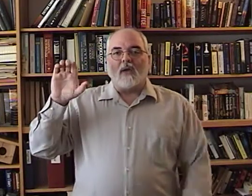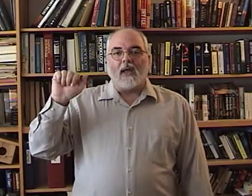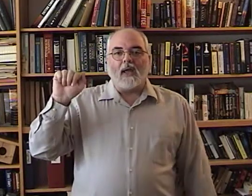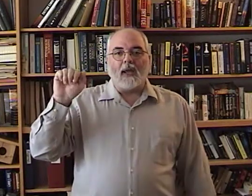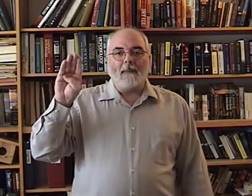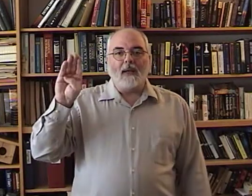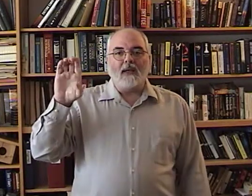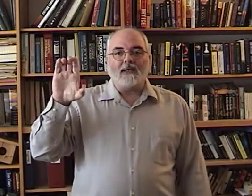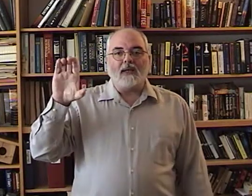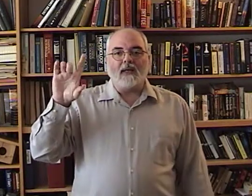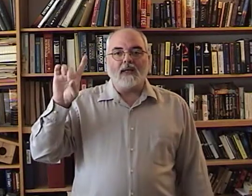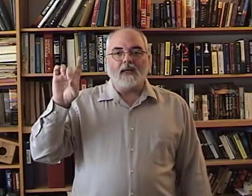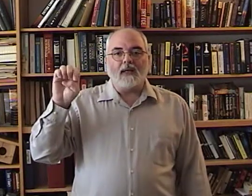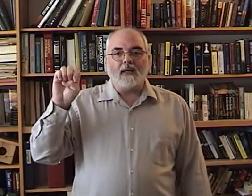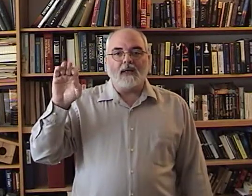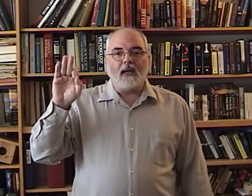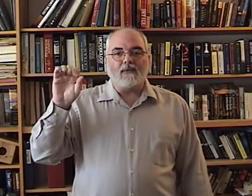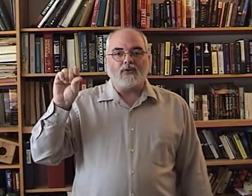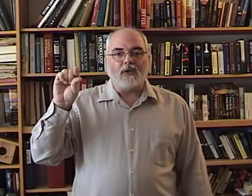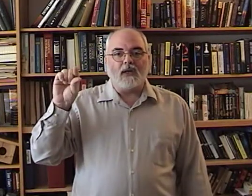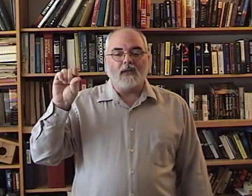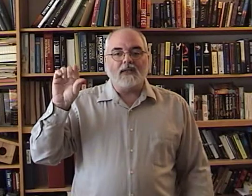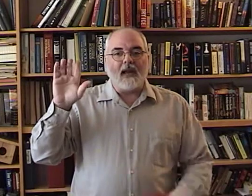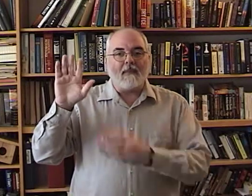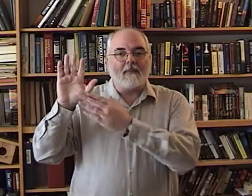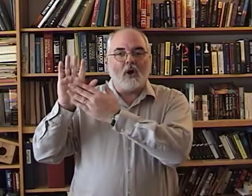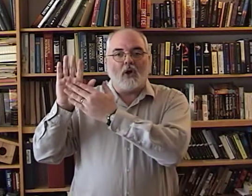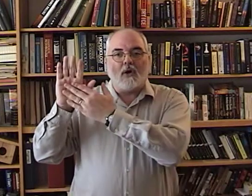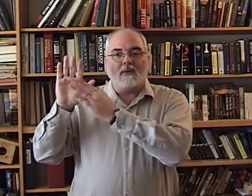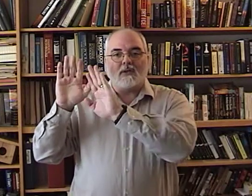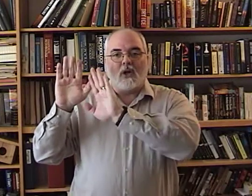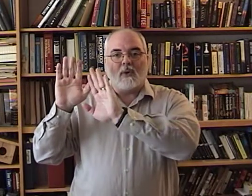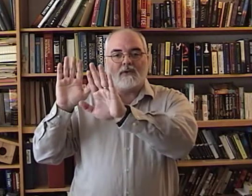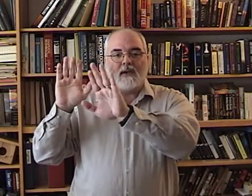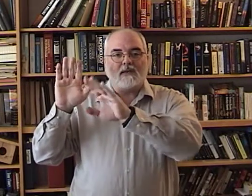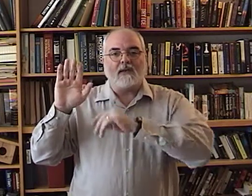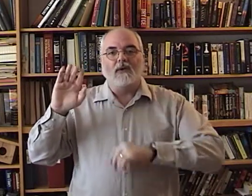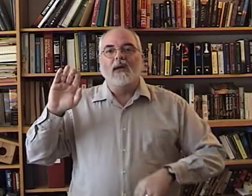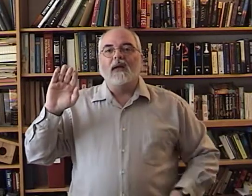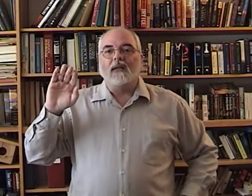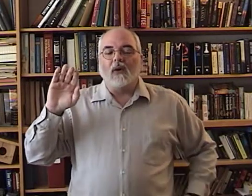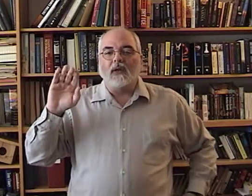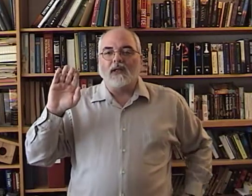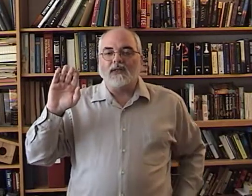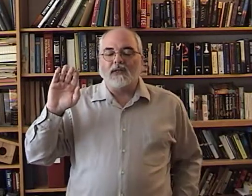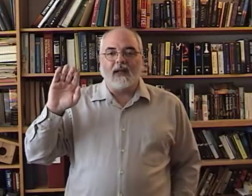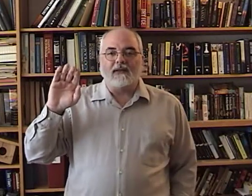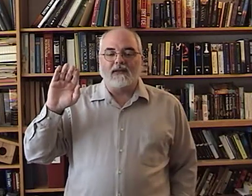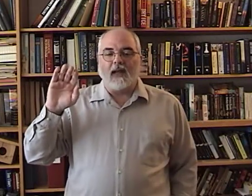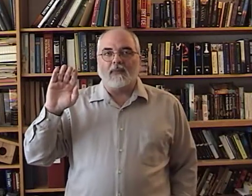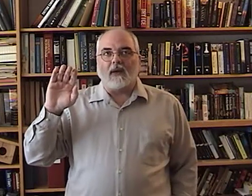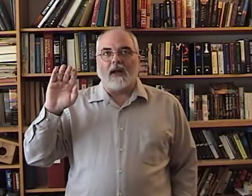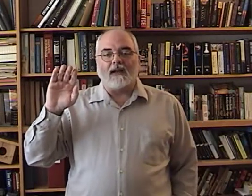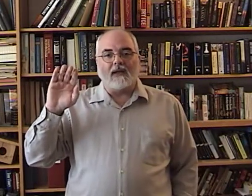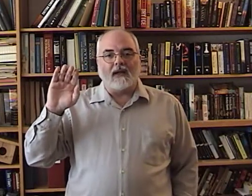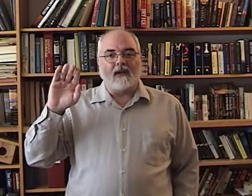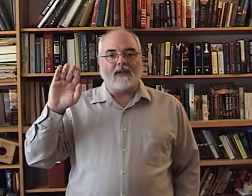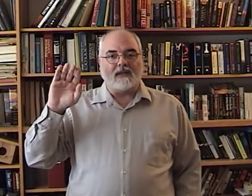ABCDEFG. See how my palm is always facing you? The only example I can think of that's